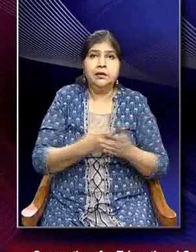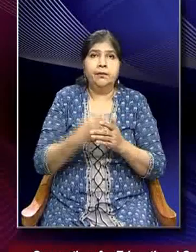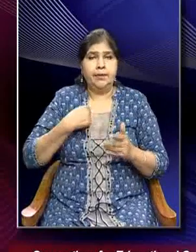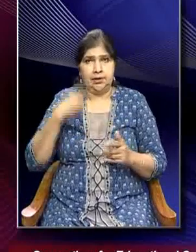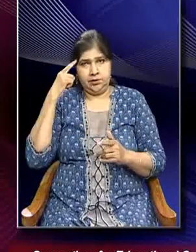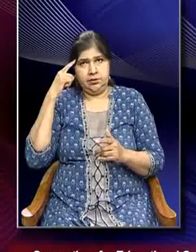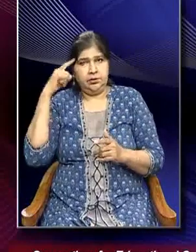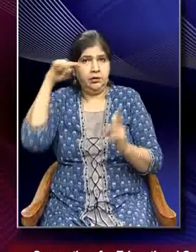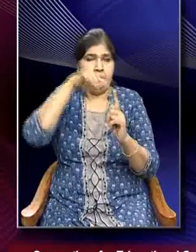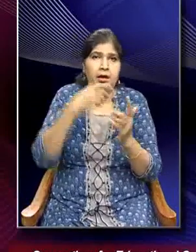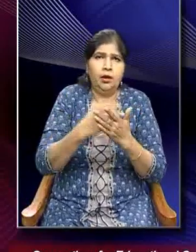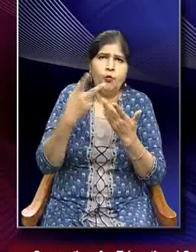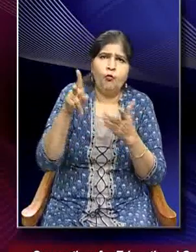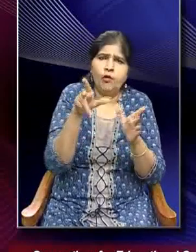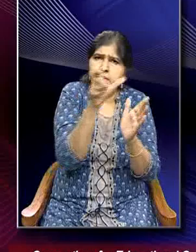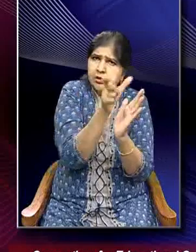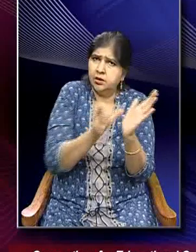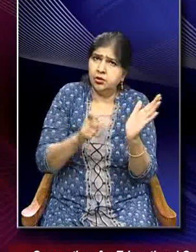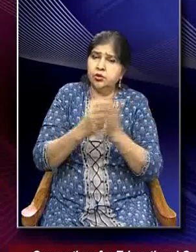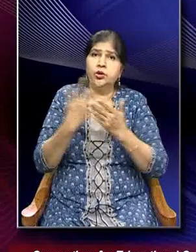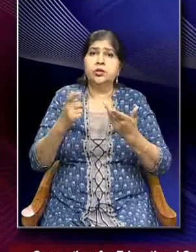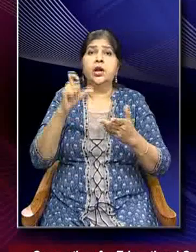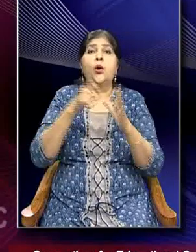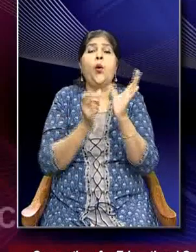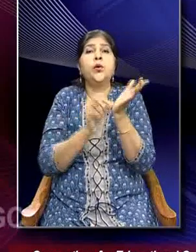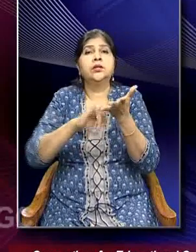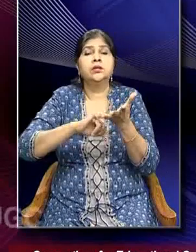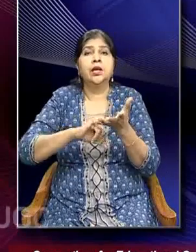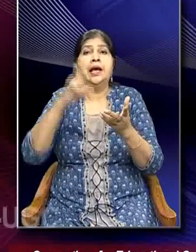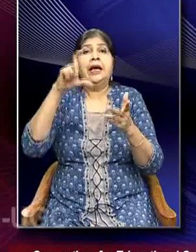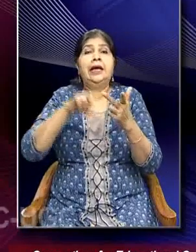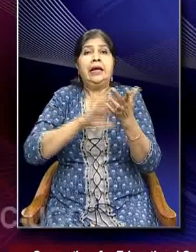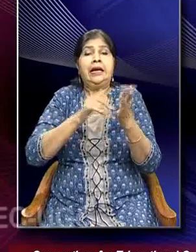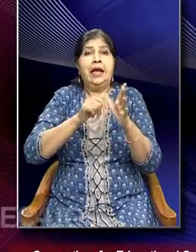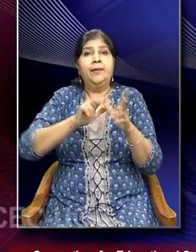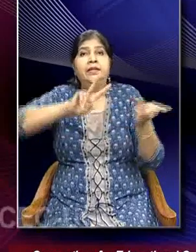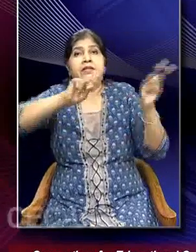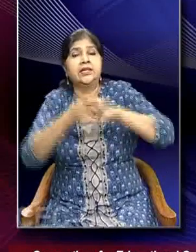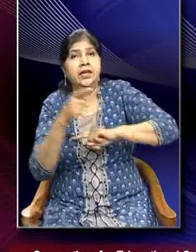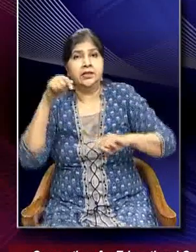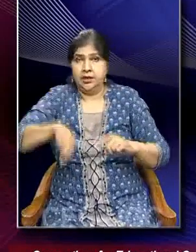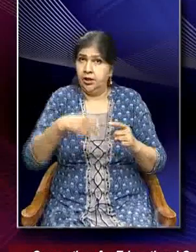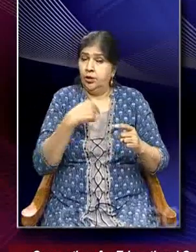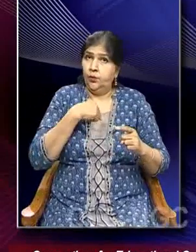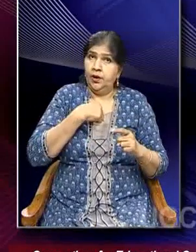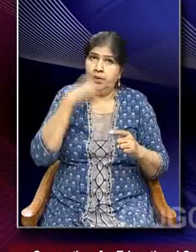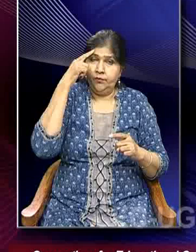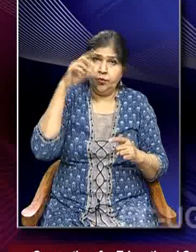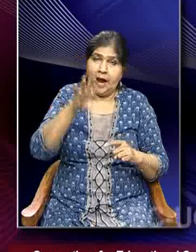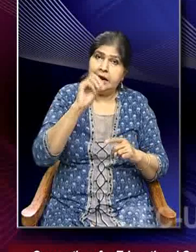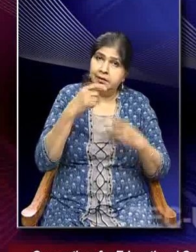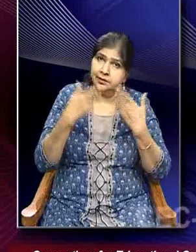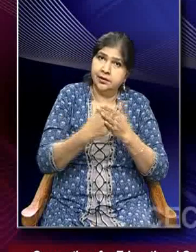to various issues and causes of climate change. Because today we have to understand that